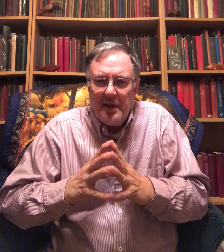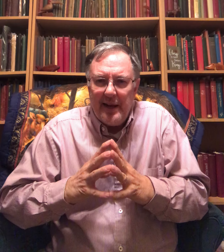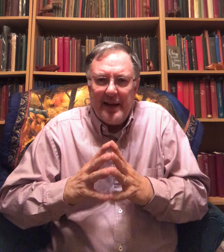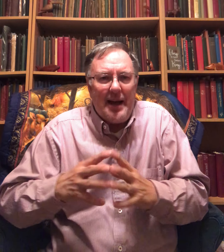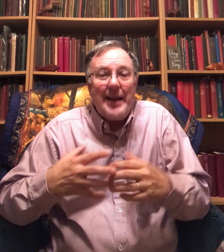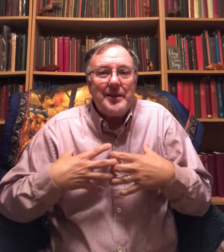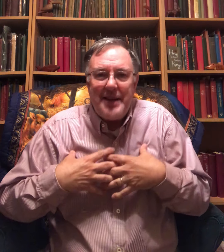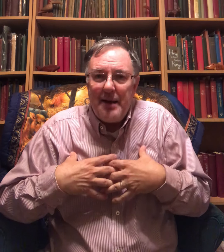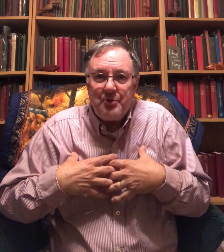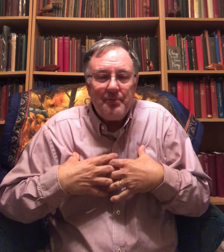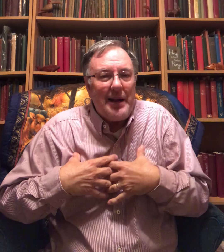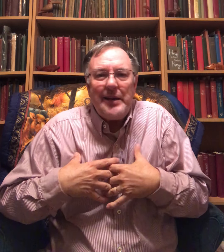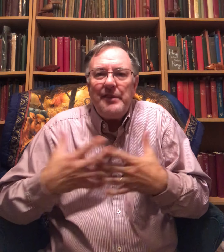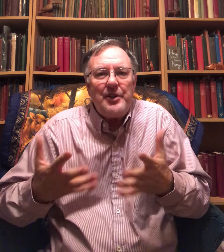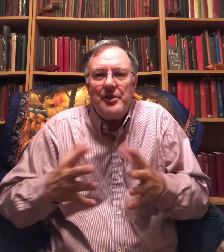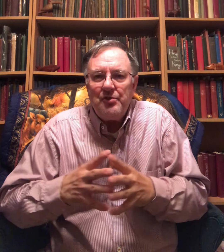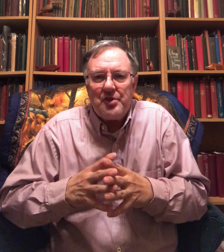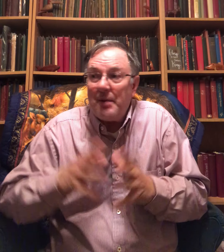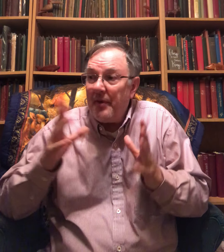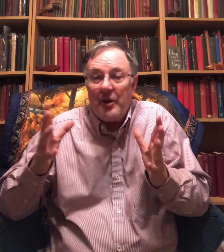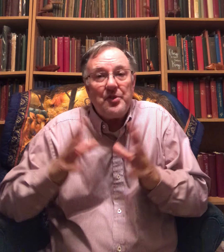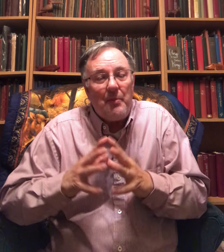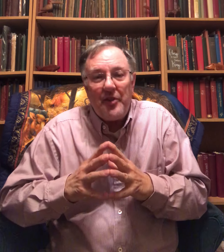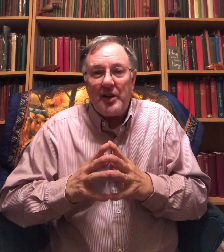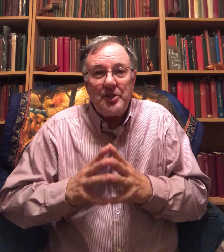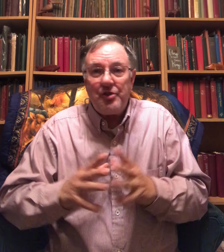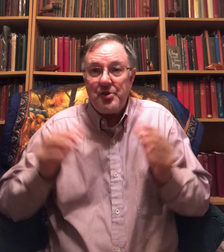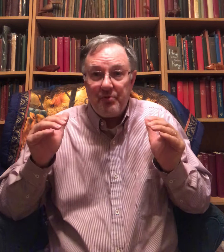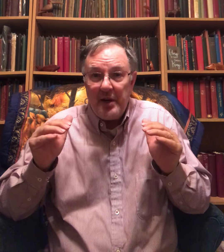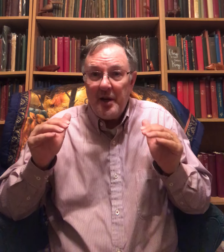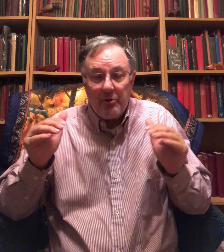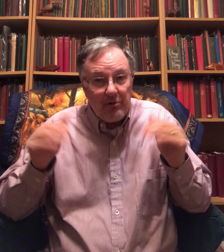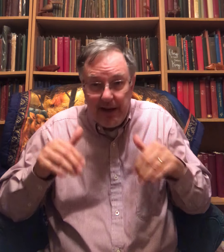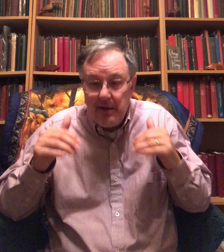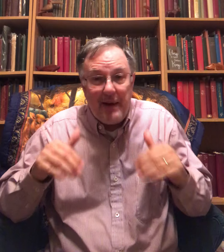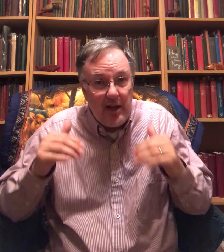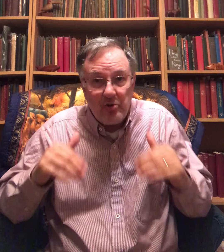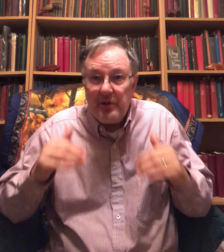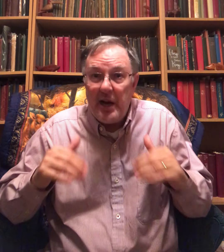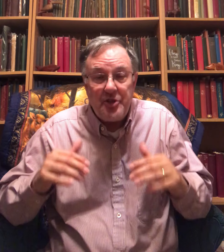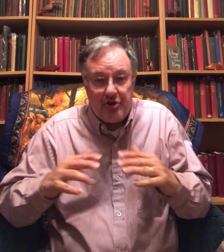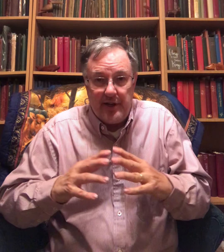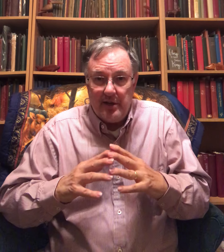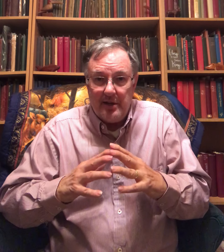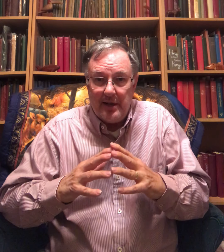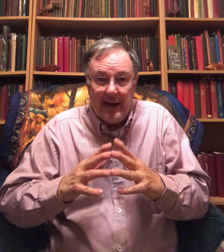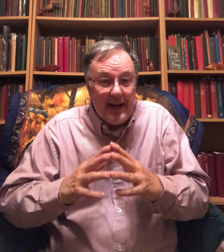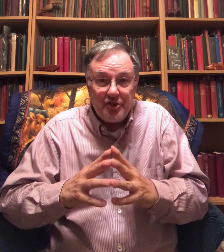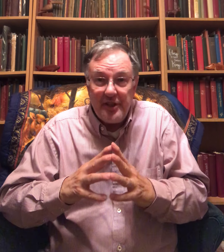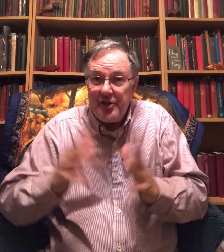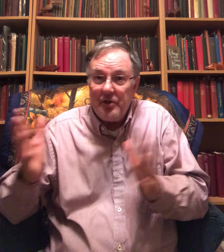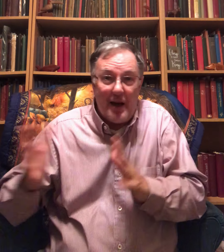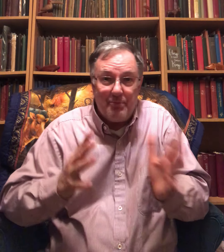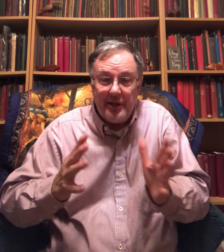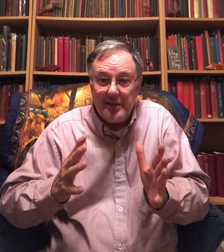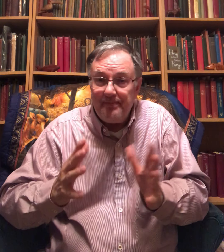And I adapt them. And I even use some of those from other countries right in my own country. I actually do. I bring them.